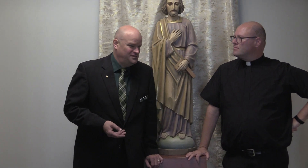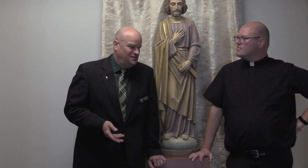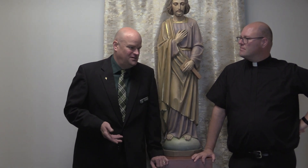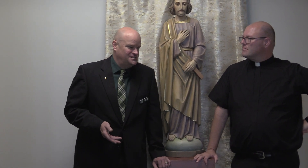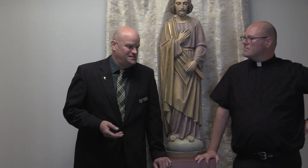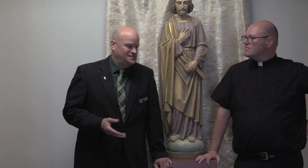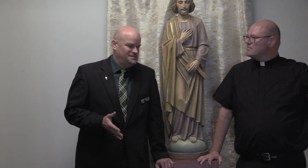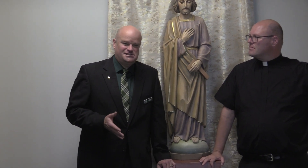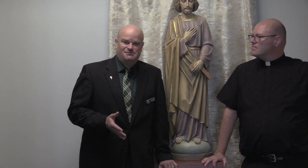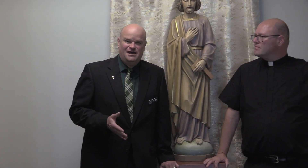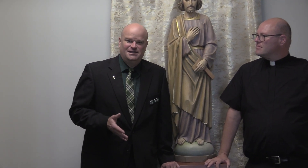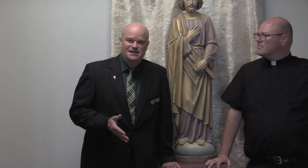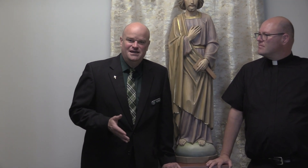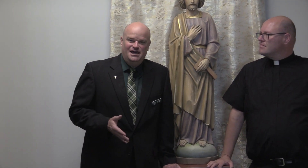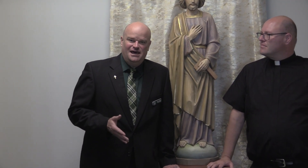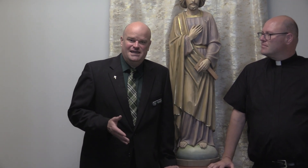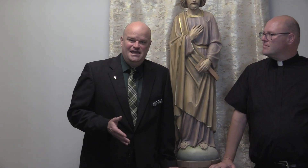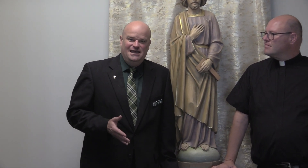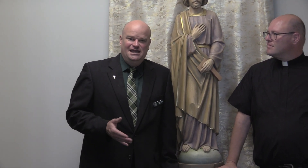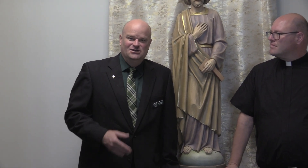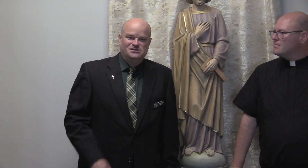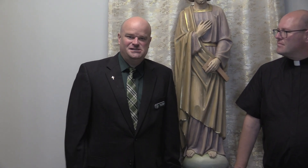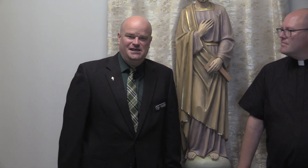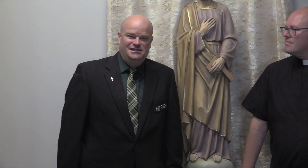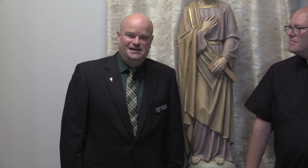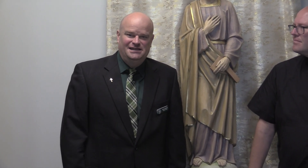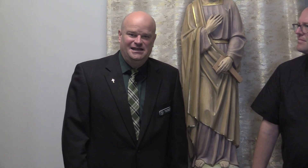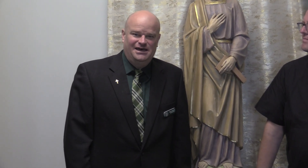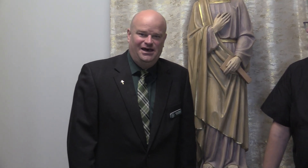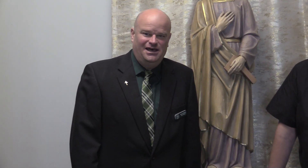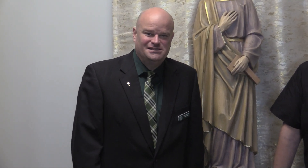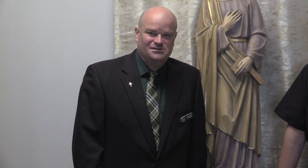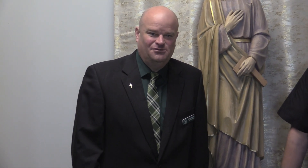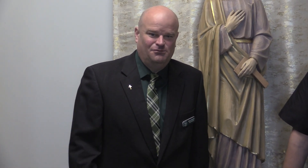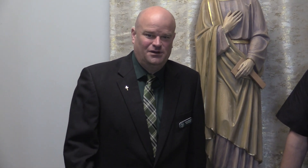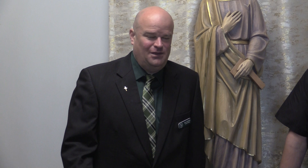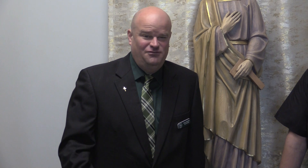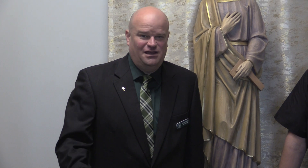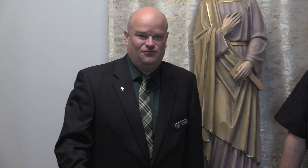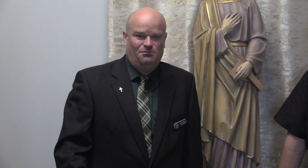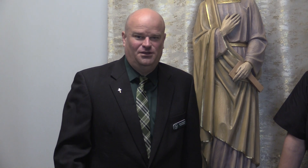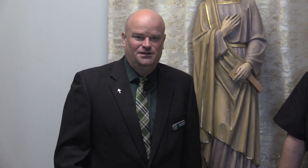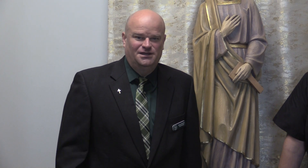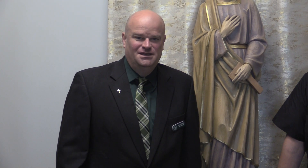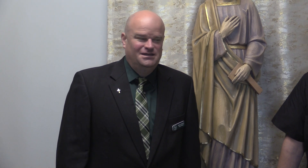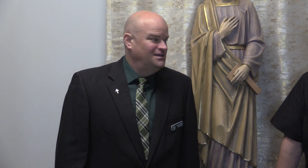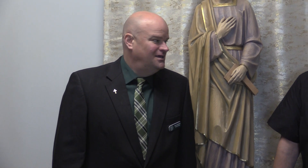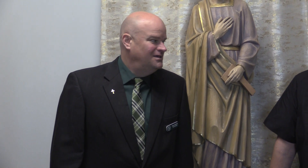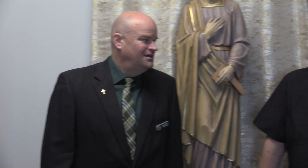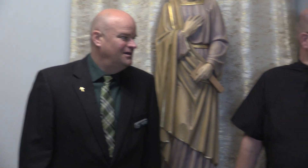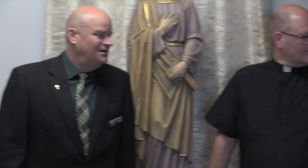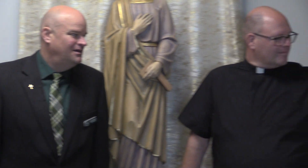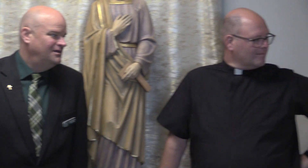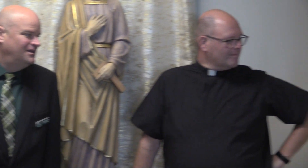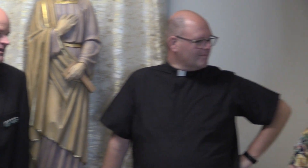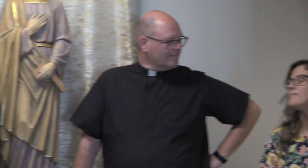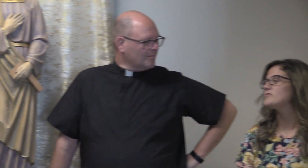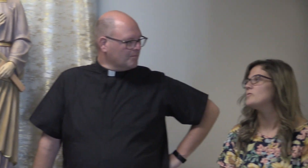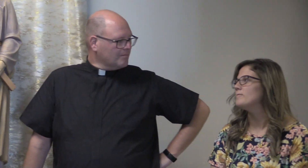360-some-odd K-8ers. And then, so we've got a full building. We have exactly 100 in the prep school.